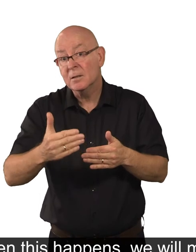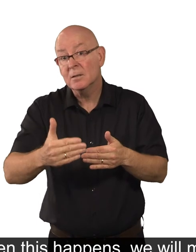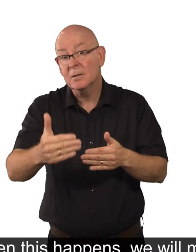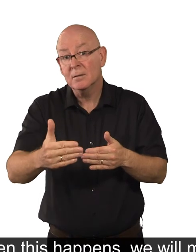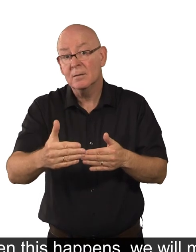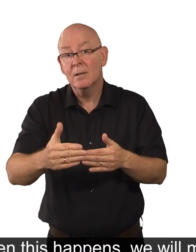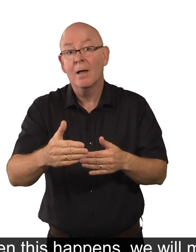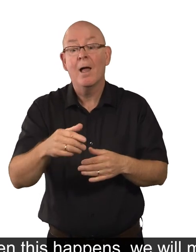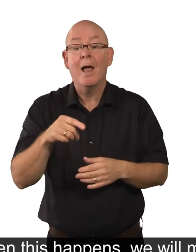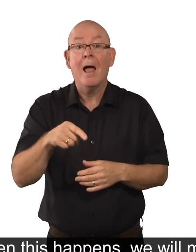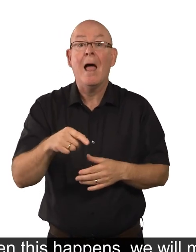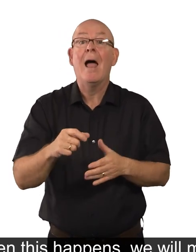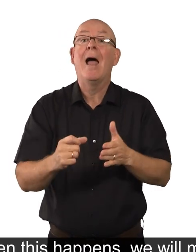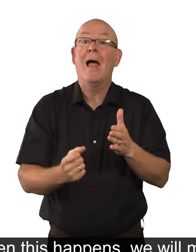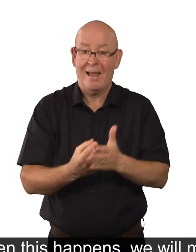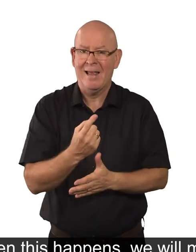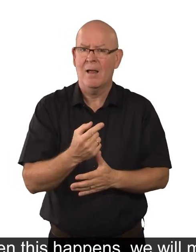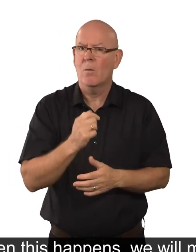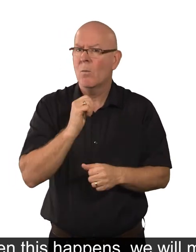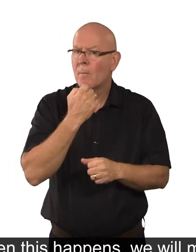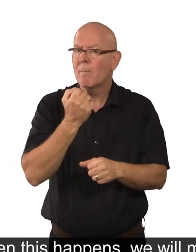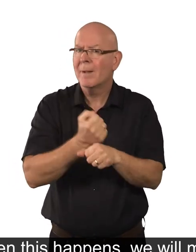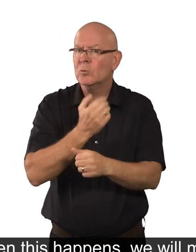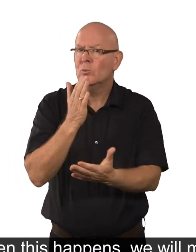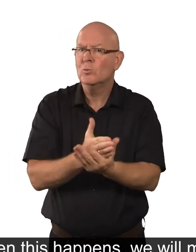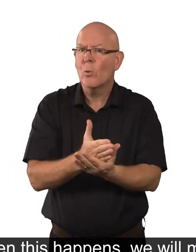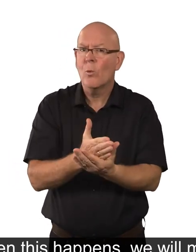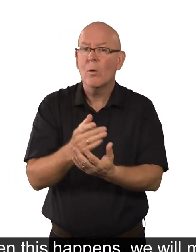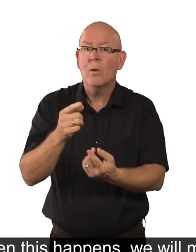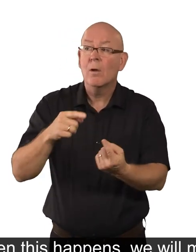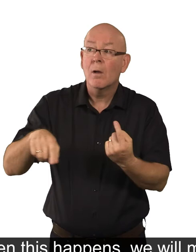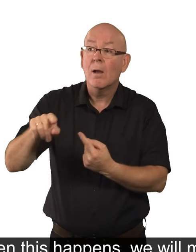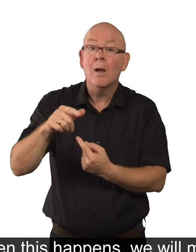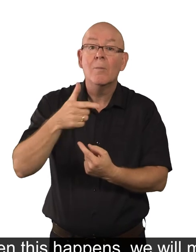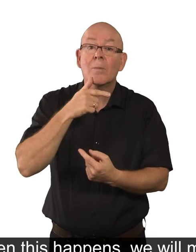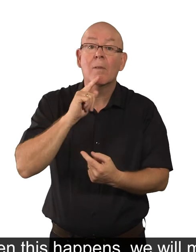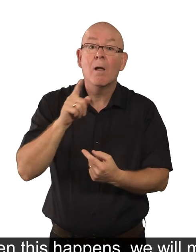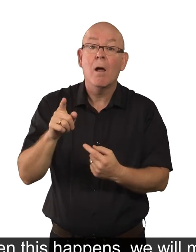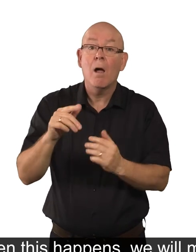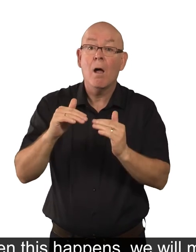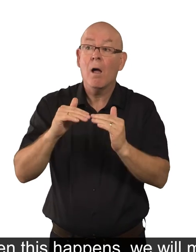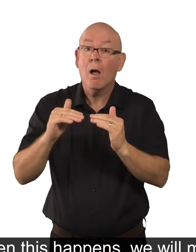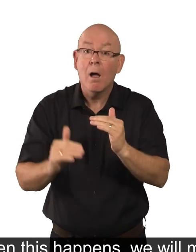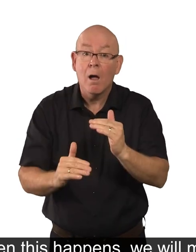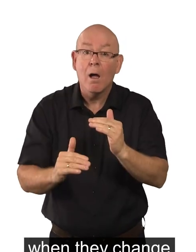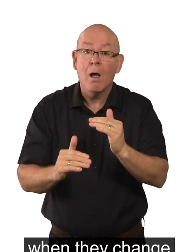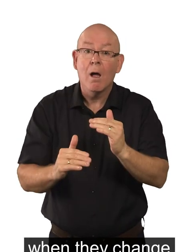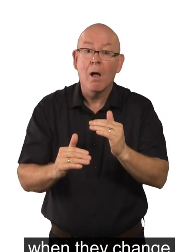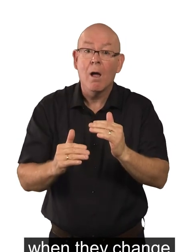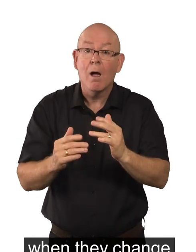When this happens, we will make sure that people do not get less money when they change to Universal Credit,